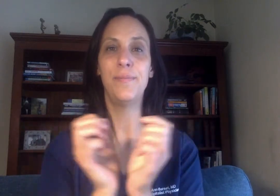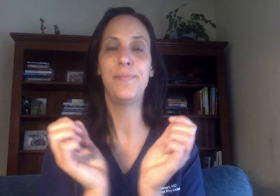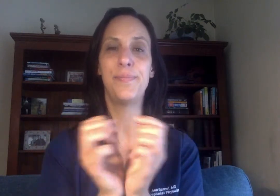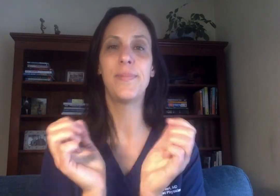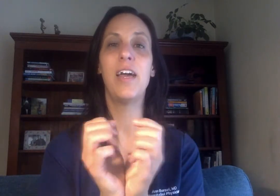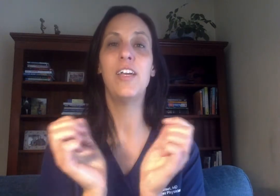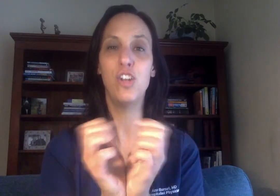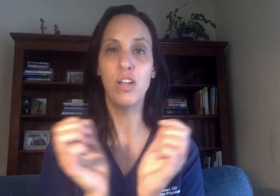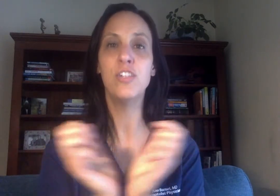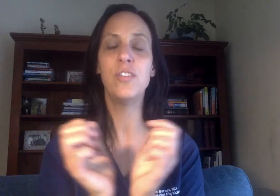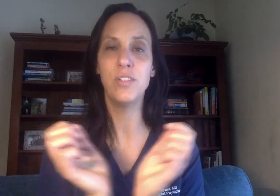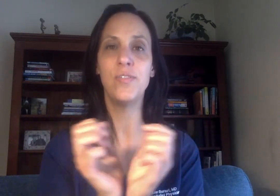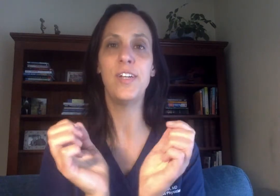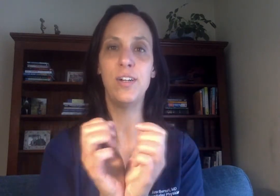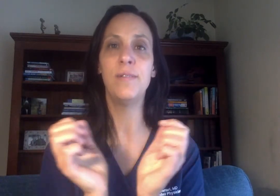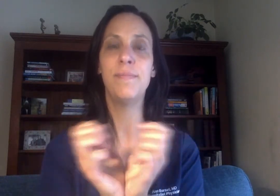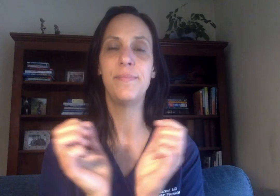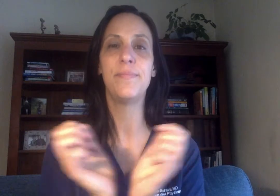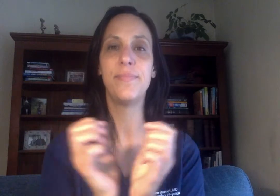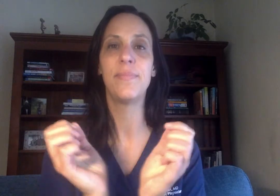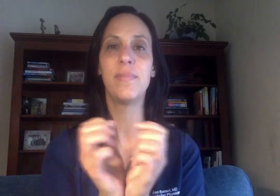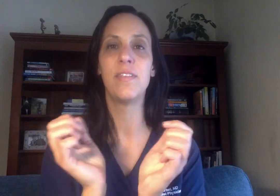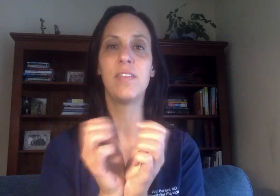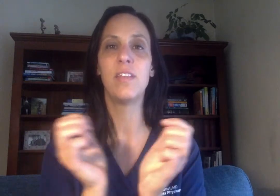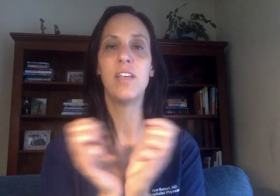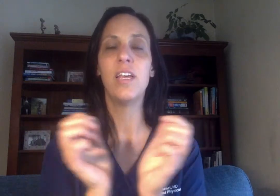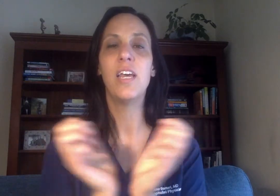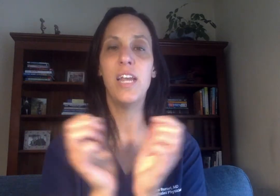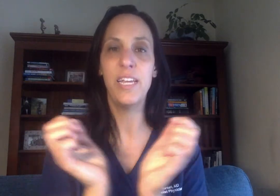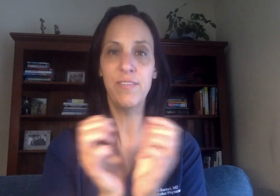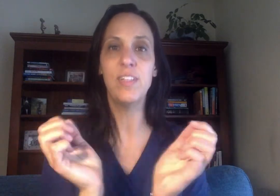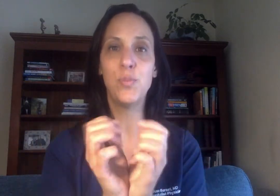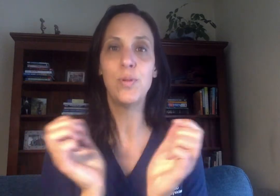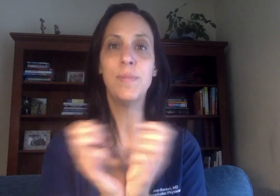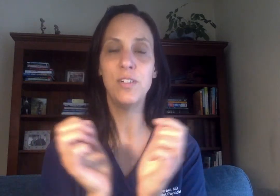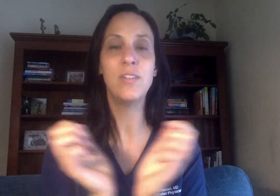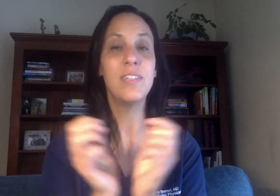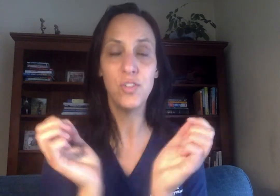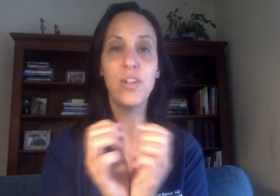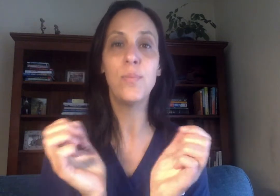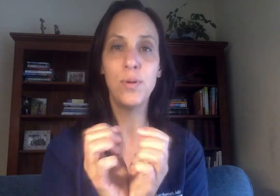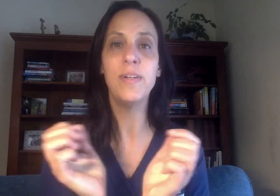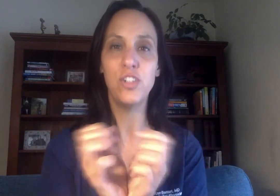I acknowledge this fear. and I give this fear permission